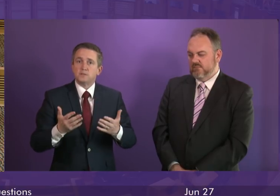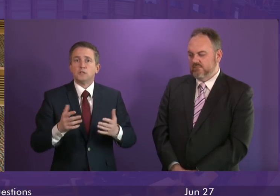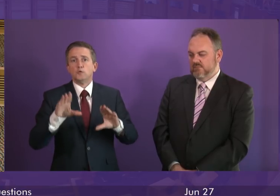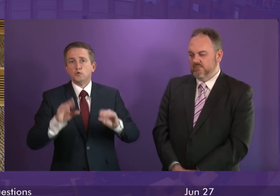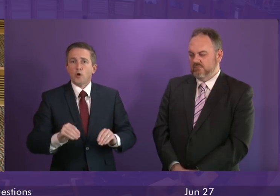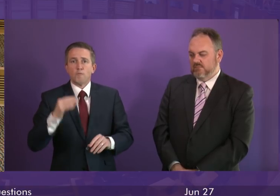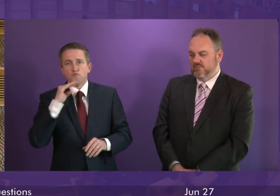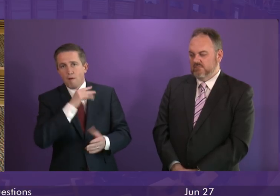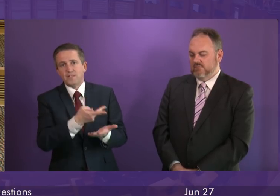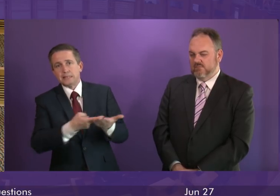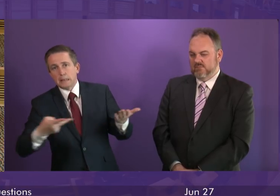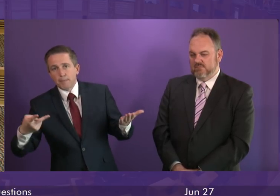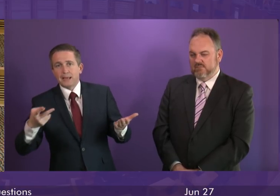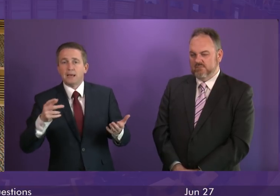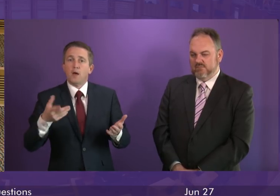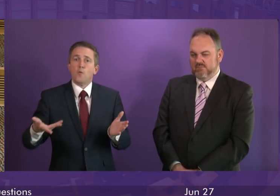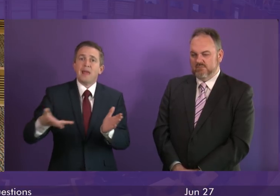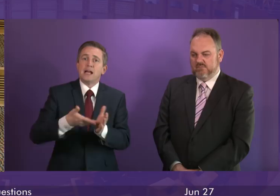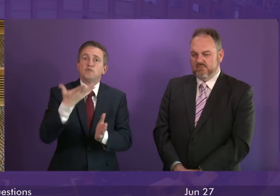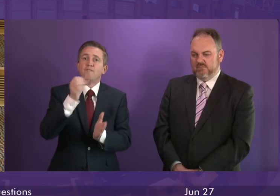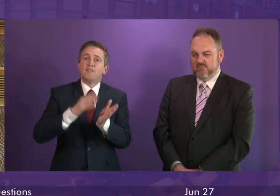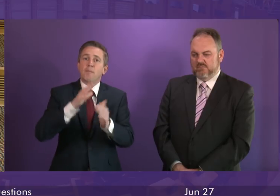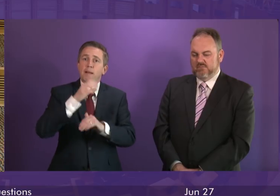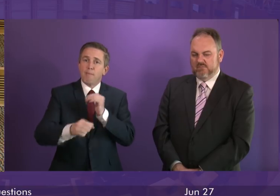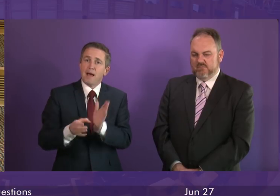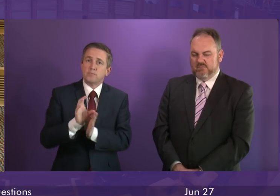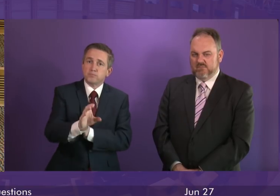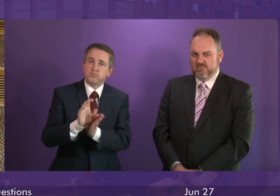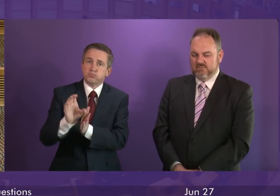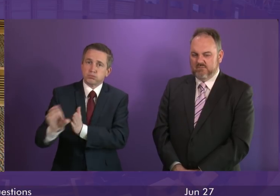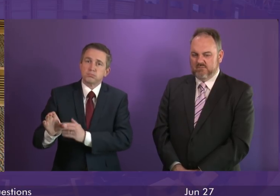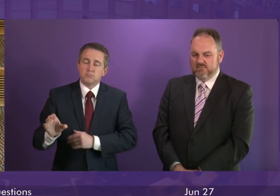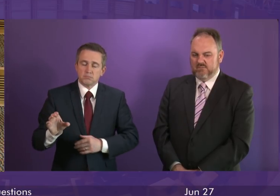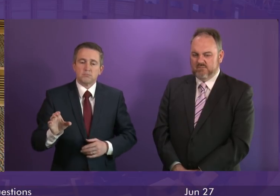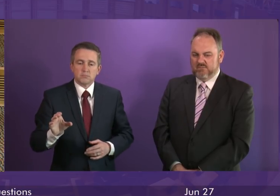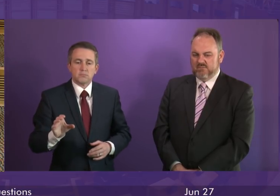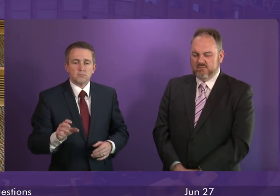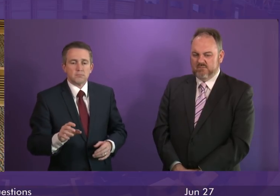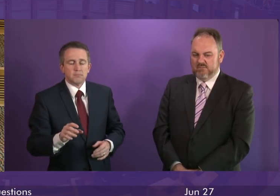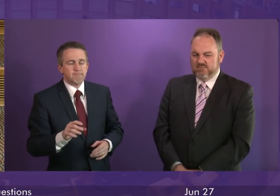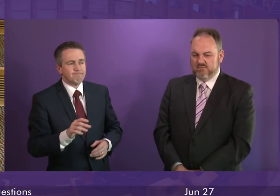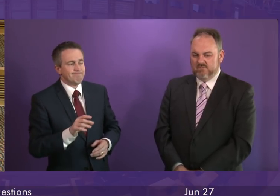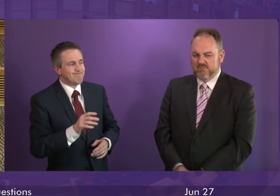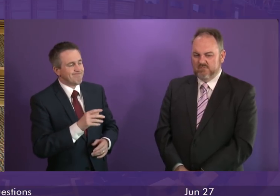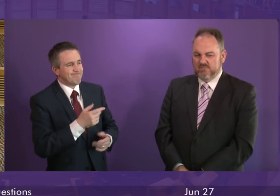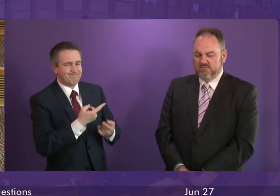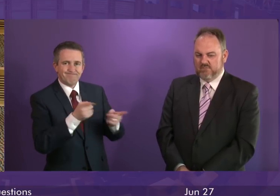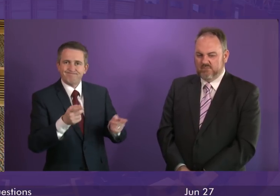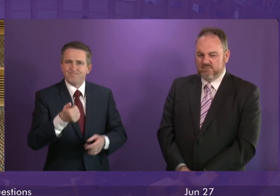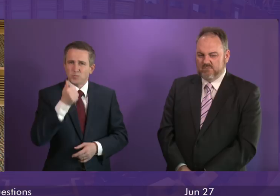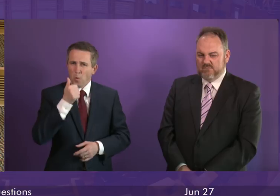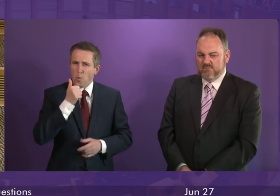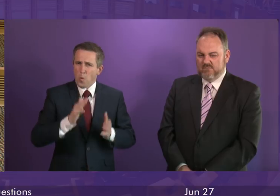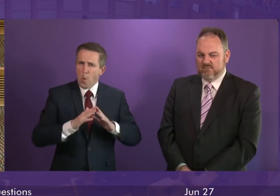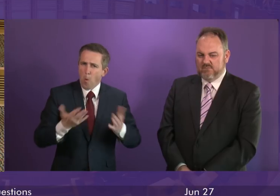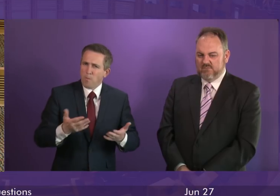£50 million of investment. But can I just say to the member everybody who knows anything about this